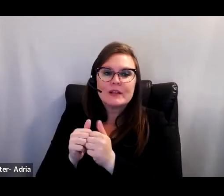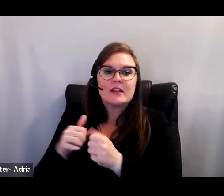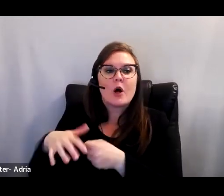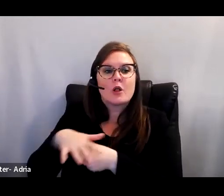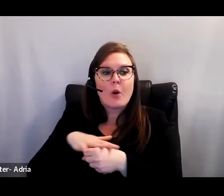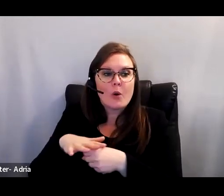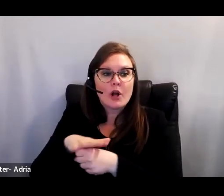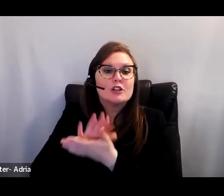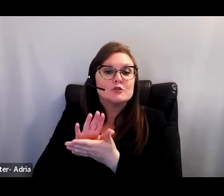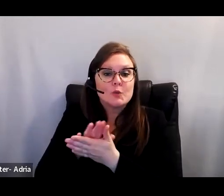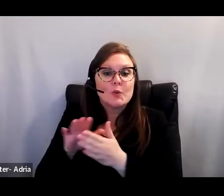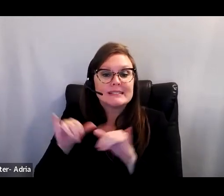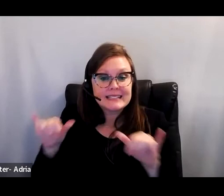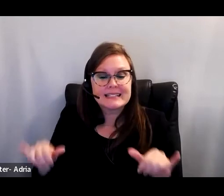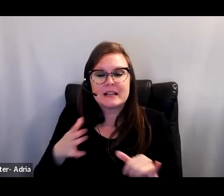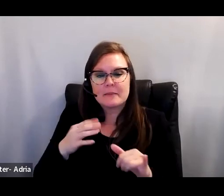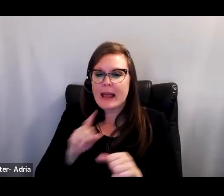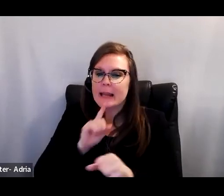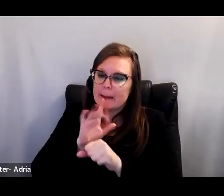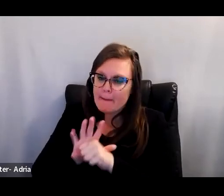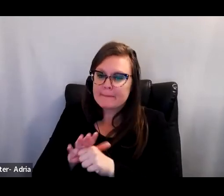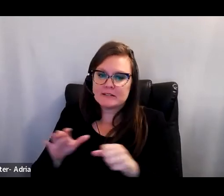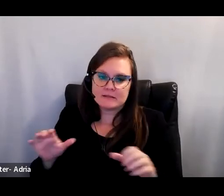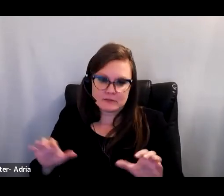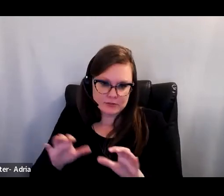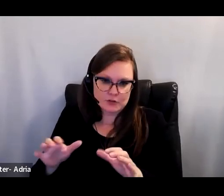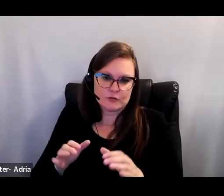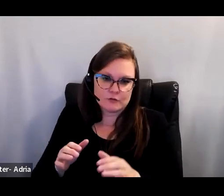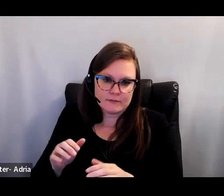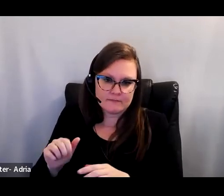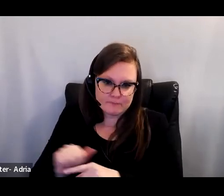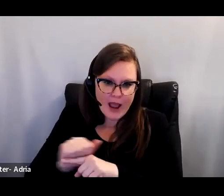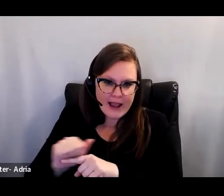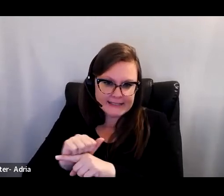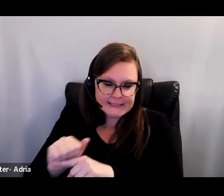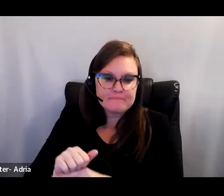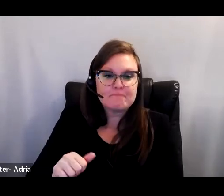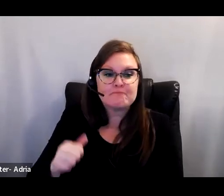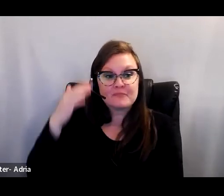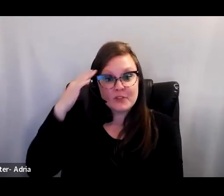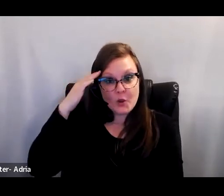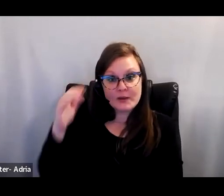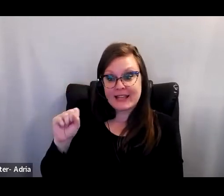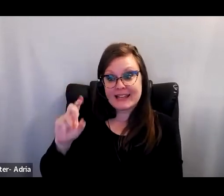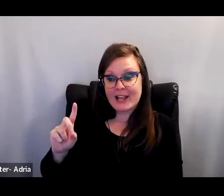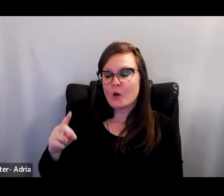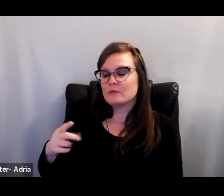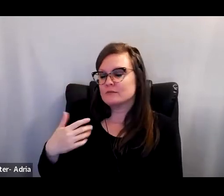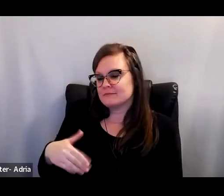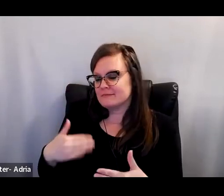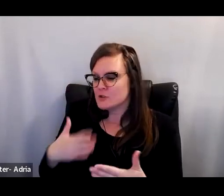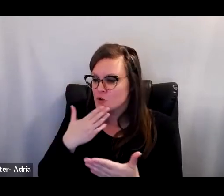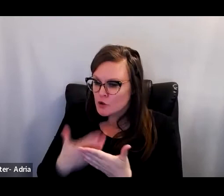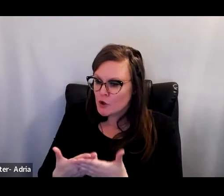to practice. San Diego also happens to be a hotbed for educational innovation allowing for the exploration of myriad models of change and an opportunity